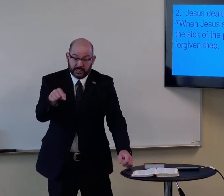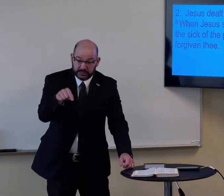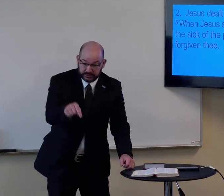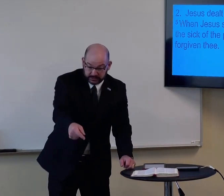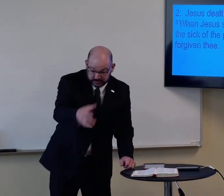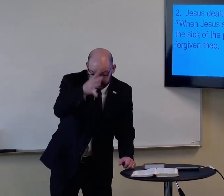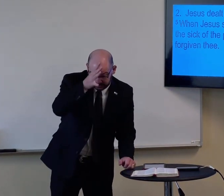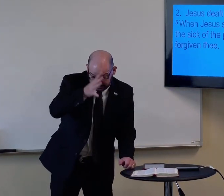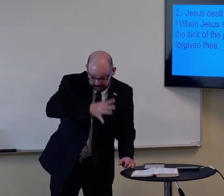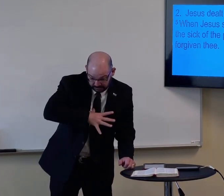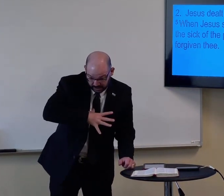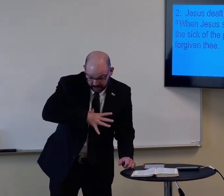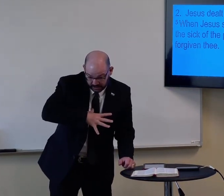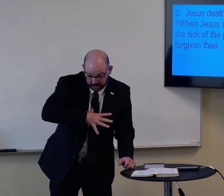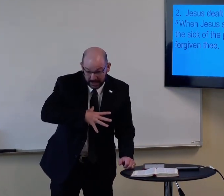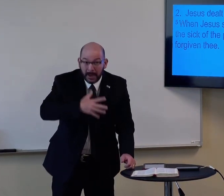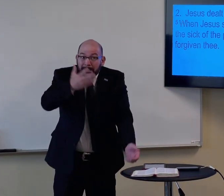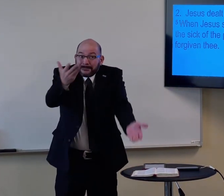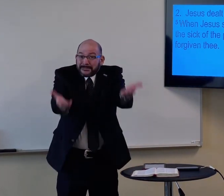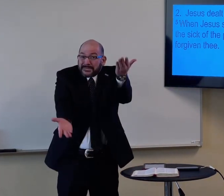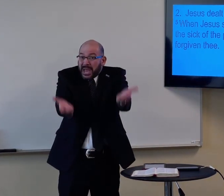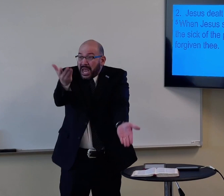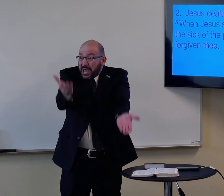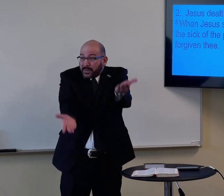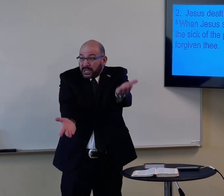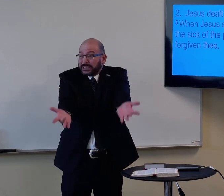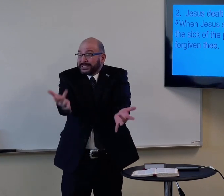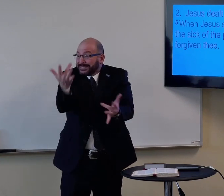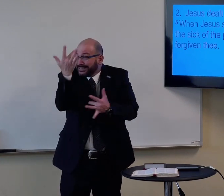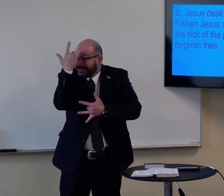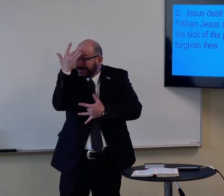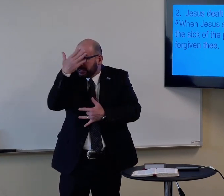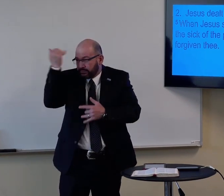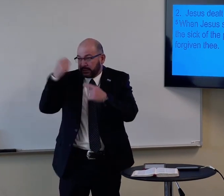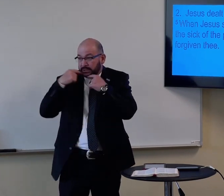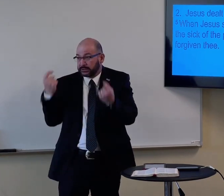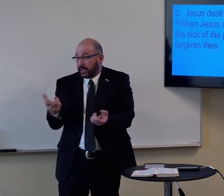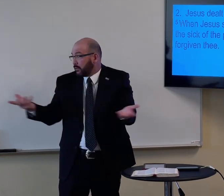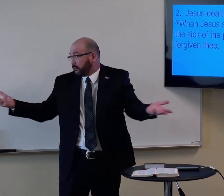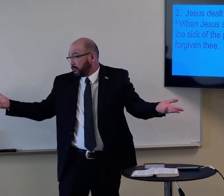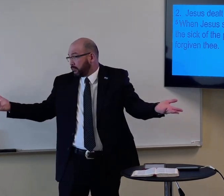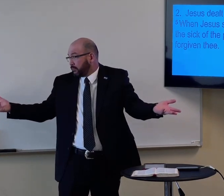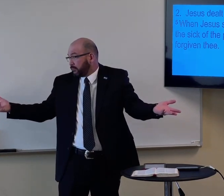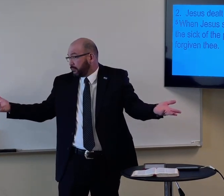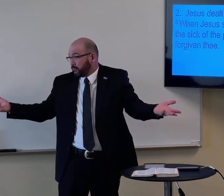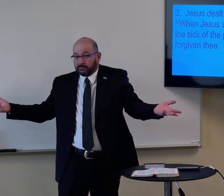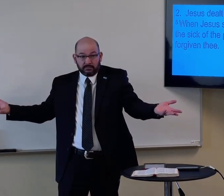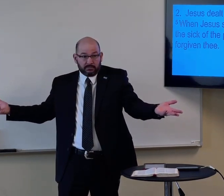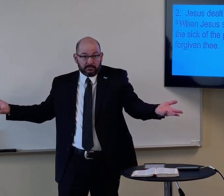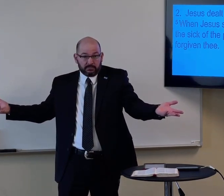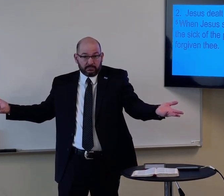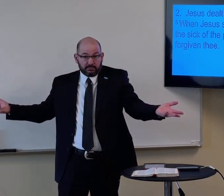So maybe this man, maybe, maybe, maybe he was sick because of the sin.